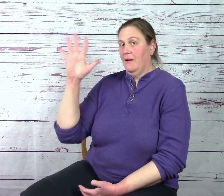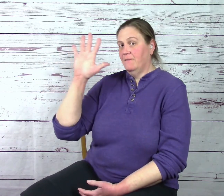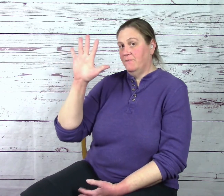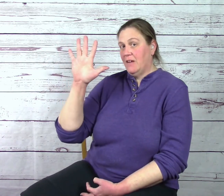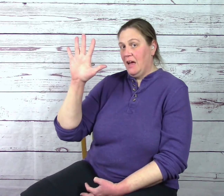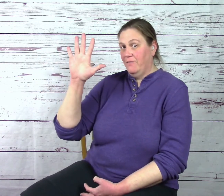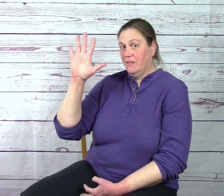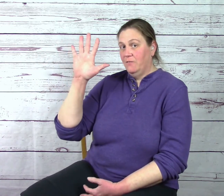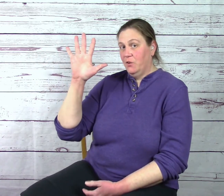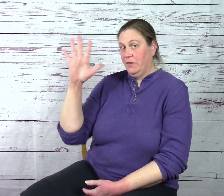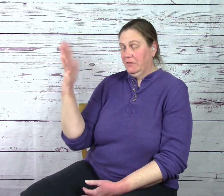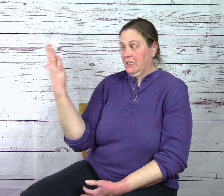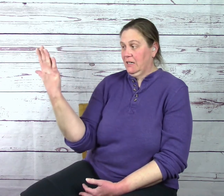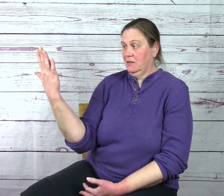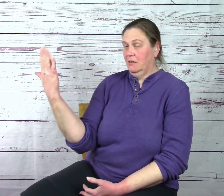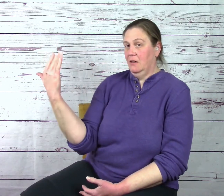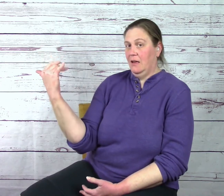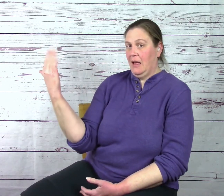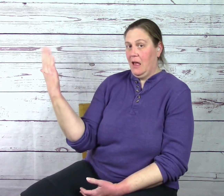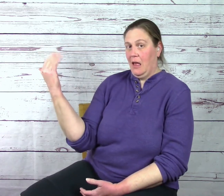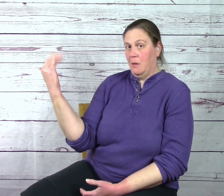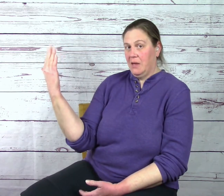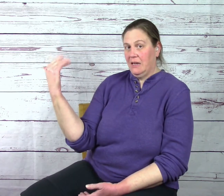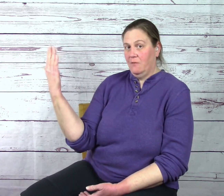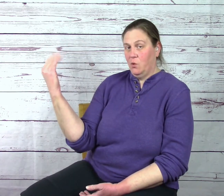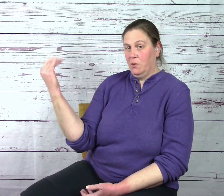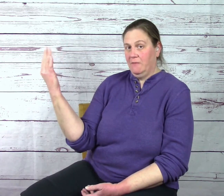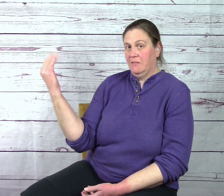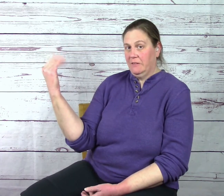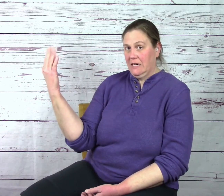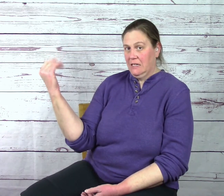Five is a fifteen. And bend it forward. Fifteen.